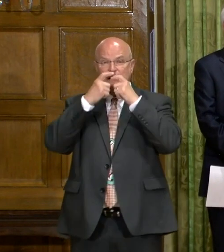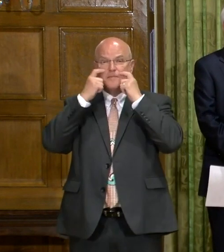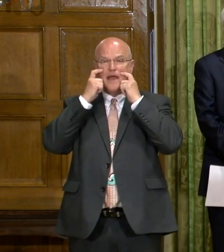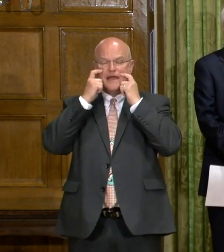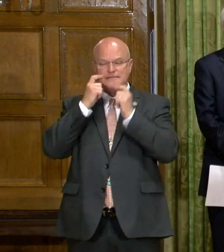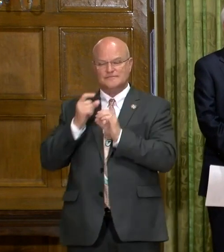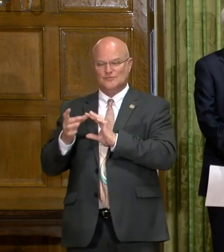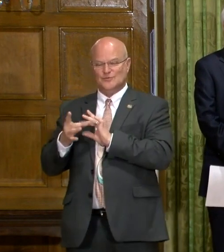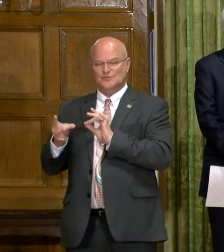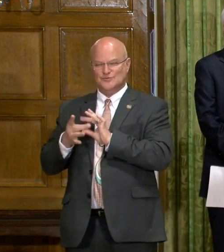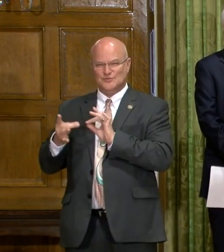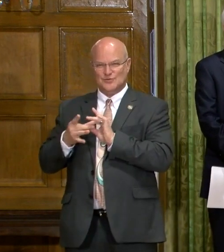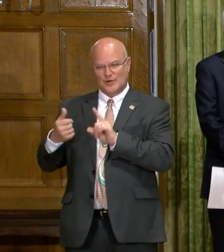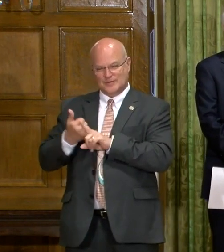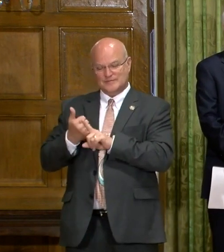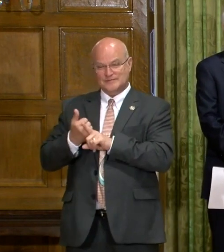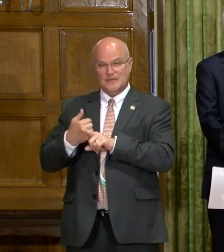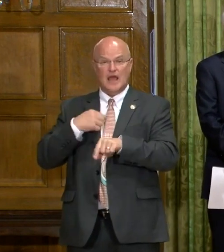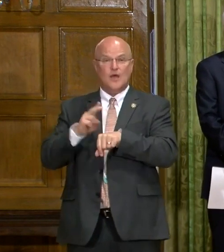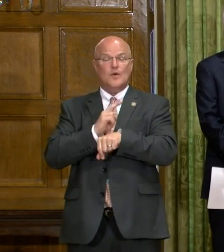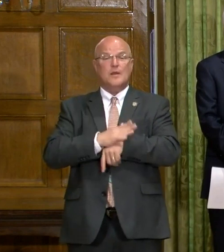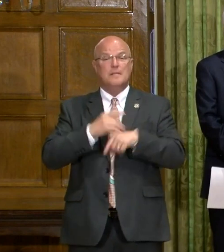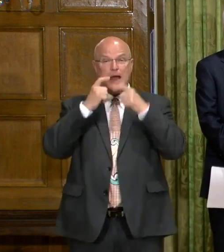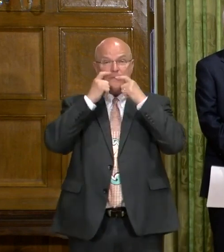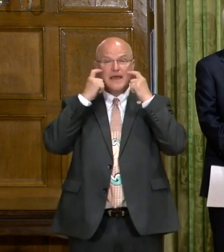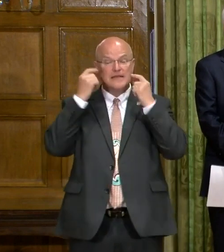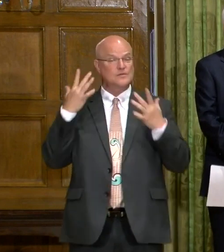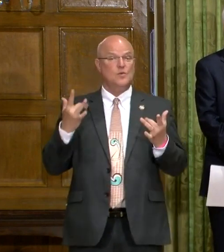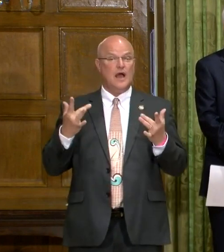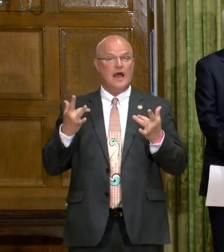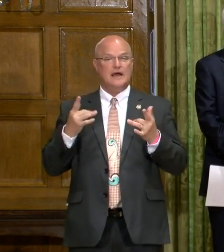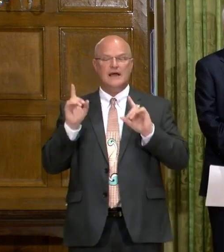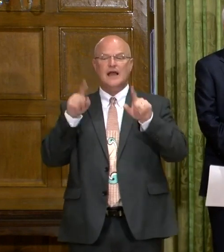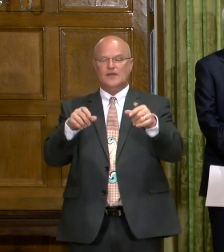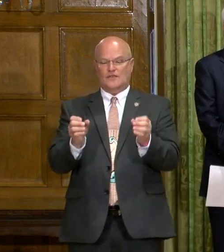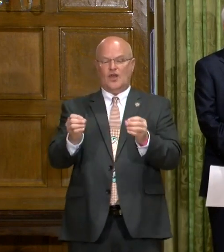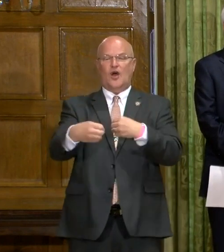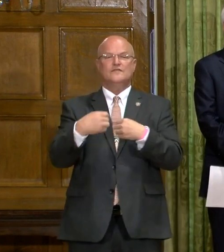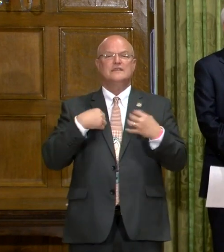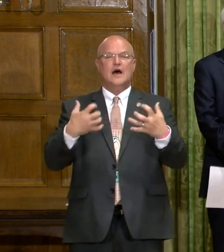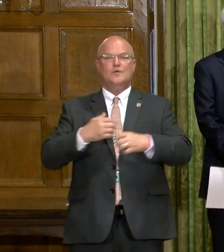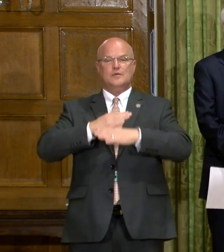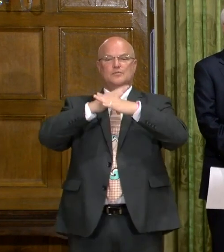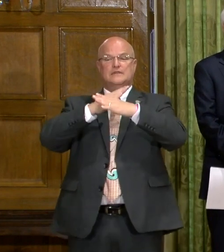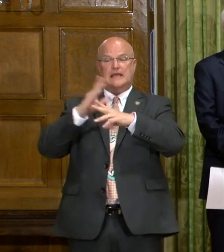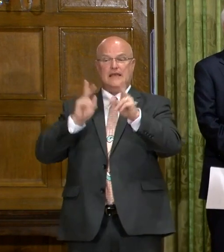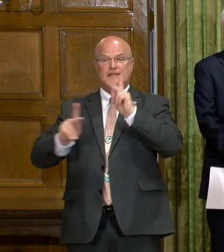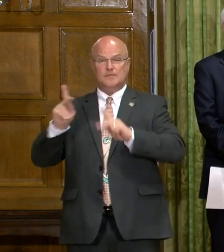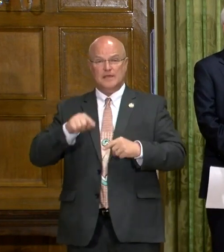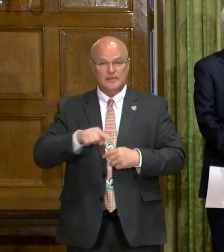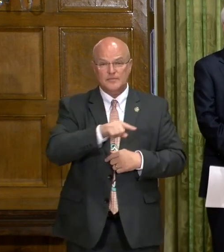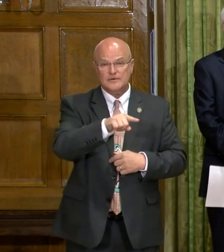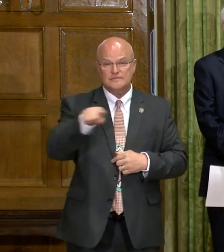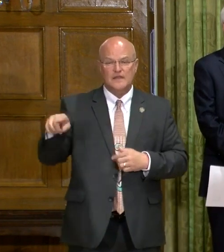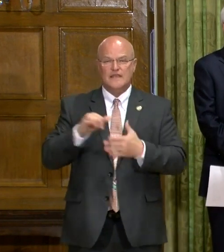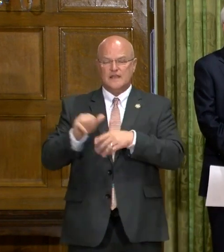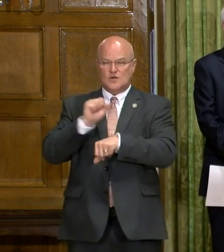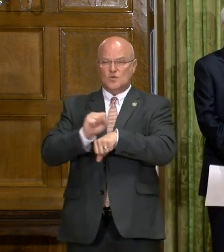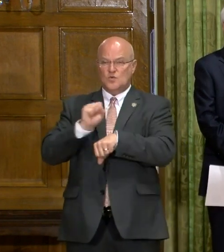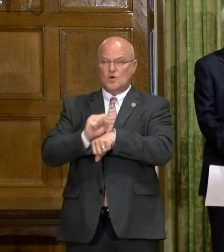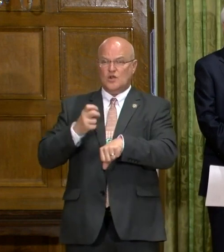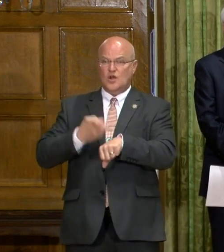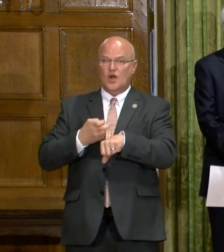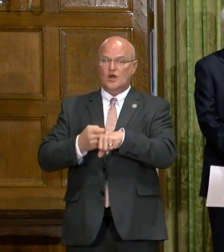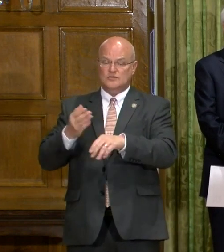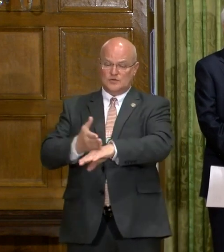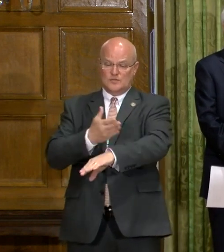is a story. I wear my mask because when I go to the office, I want to protect the people that are working